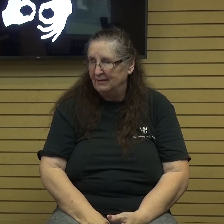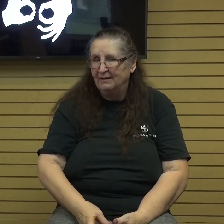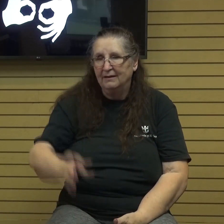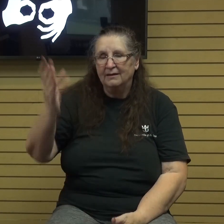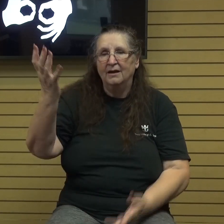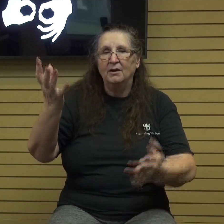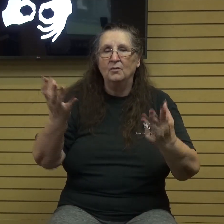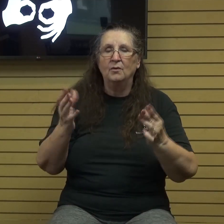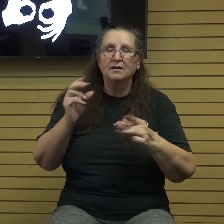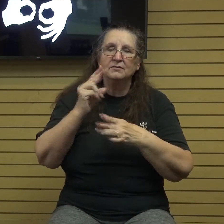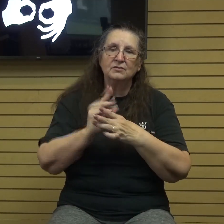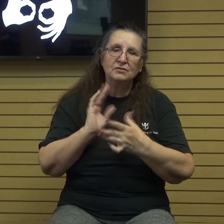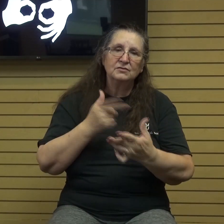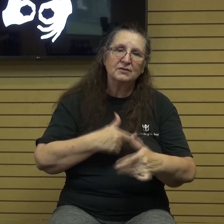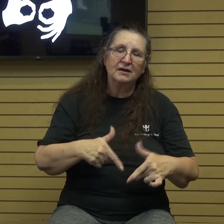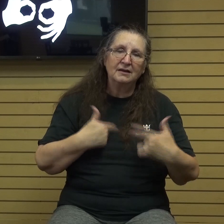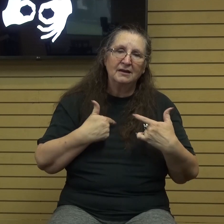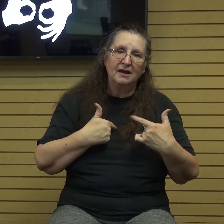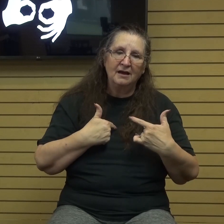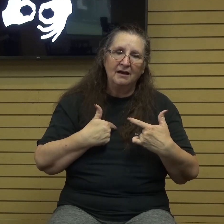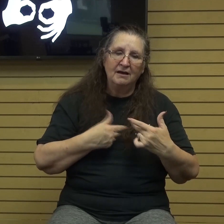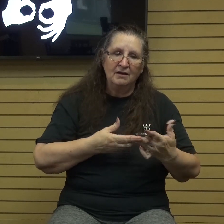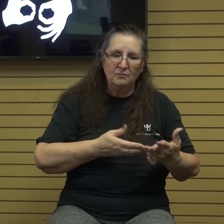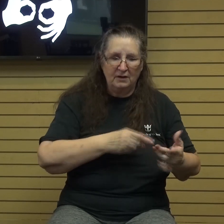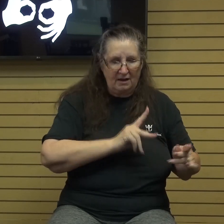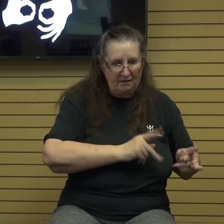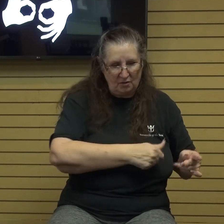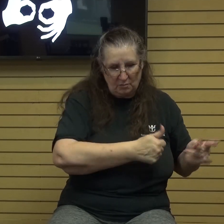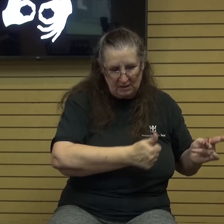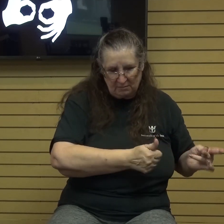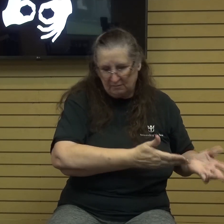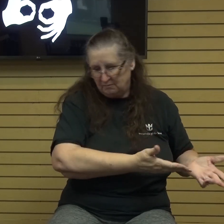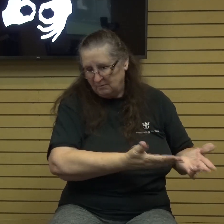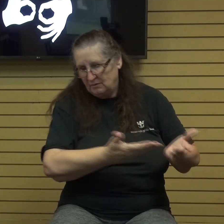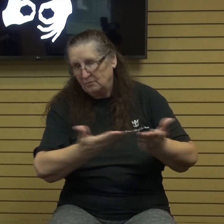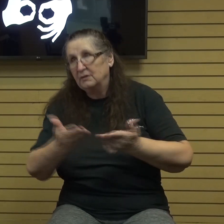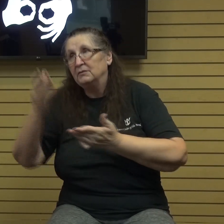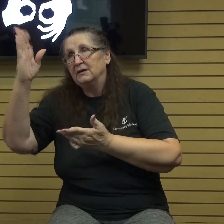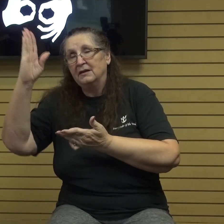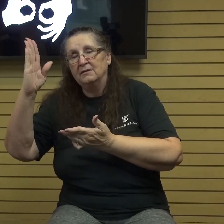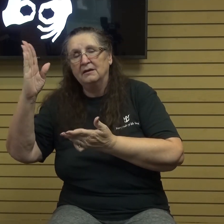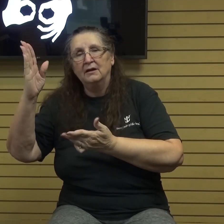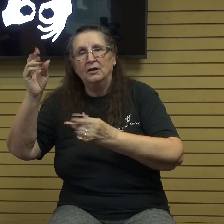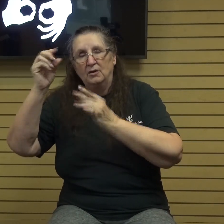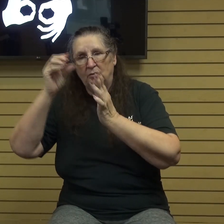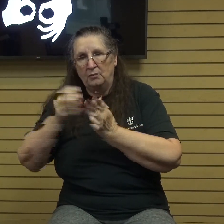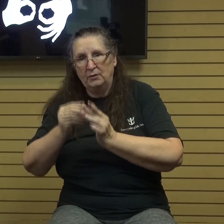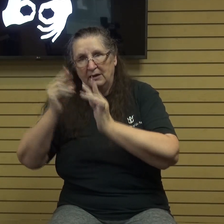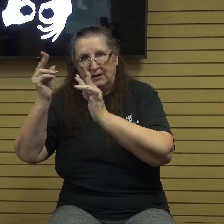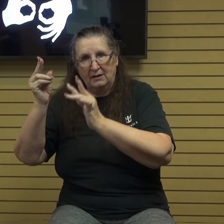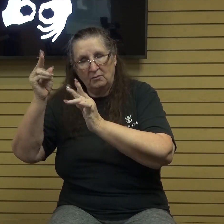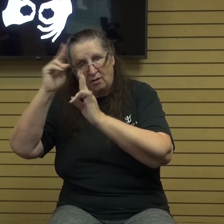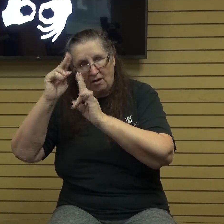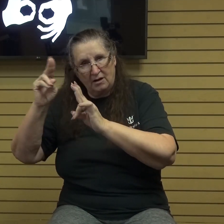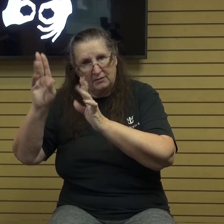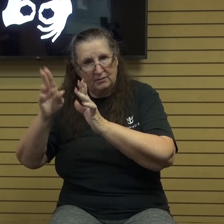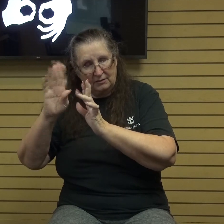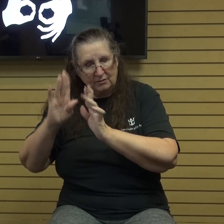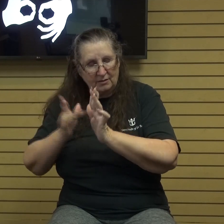lives to bring others to him and to bring him honor and glory through our faithfulness and our trust in him.